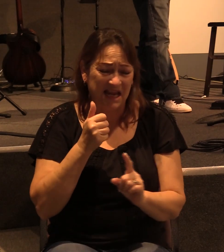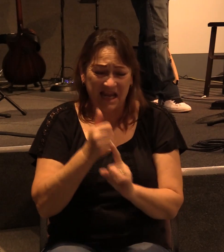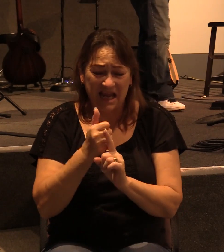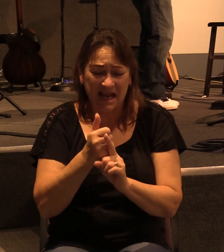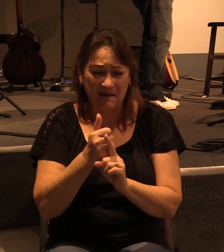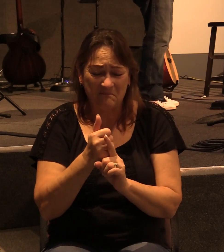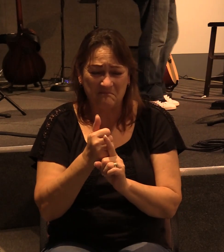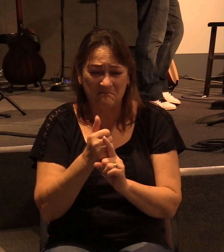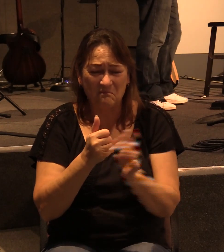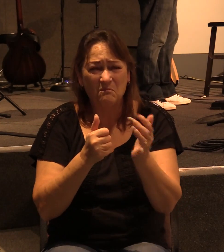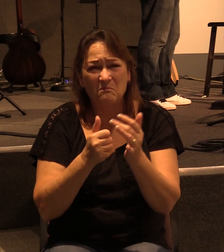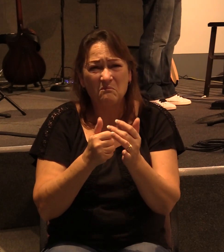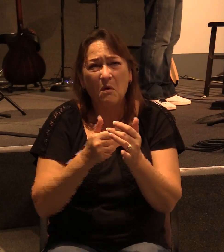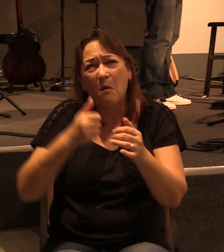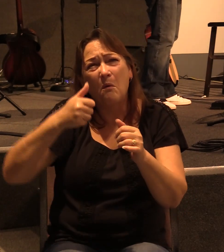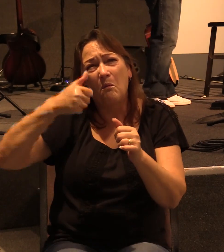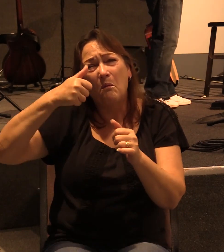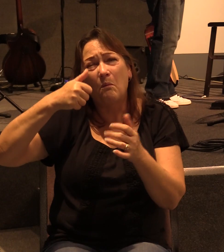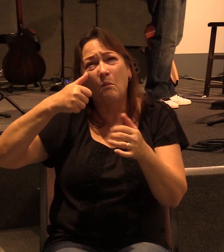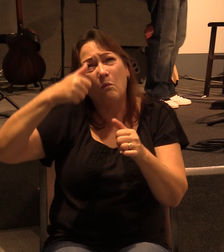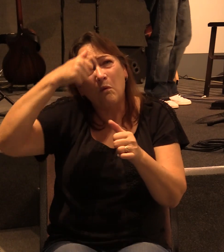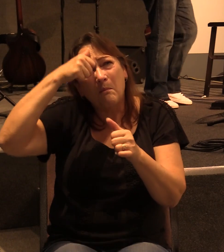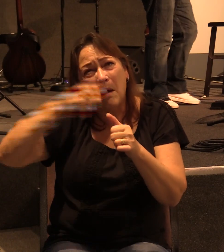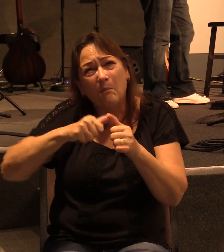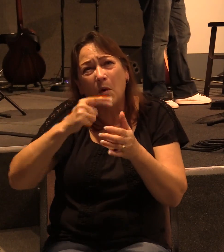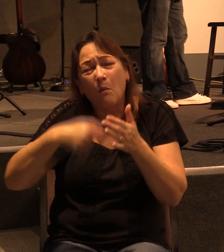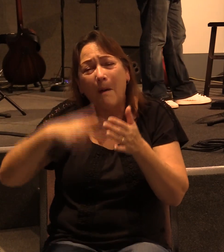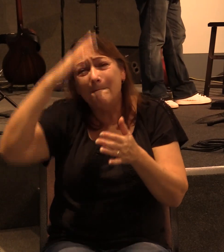regurgitating what was taught to him by men.